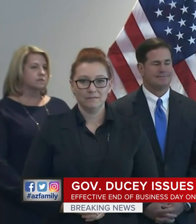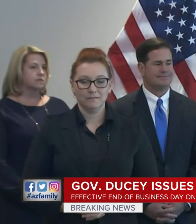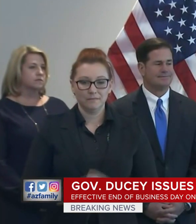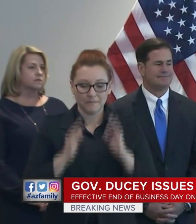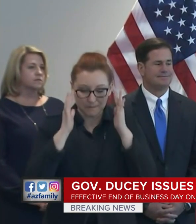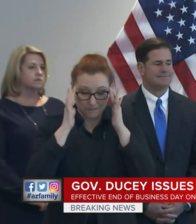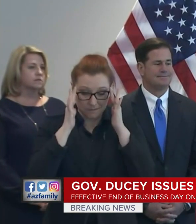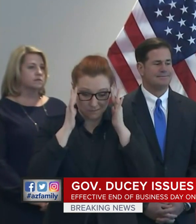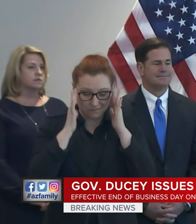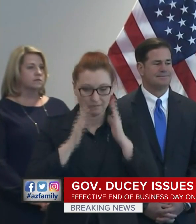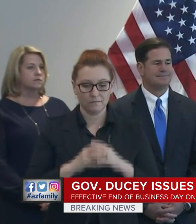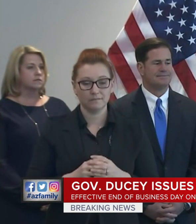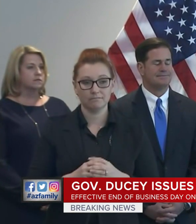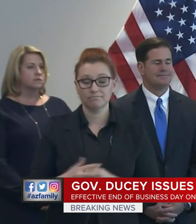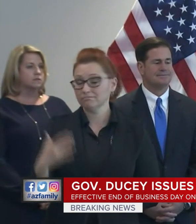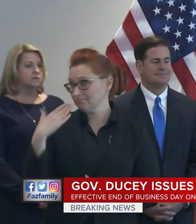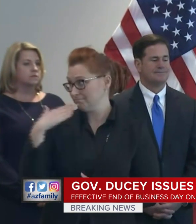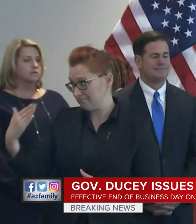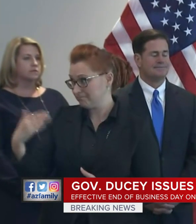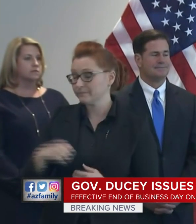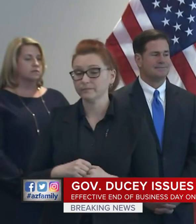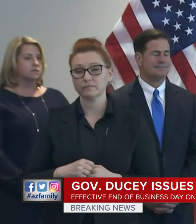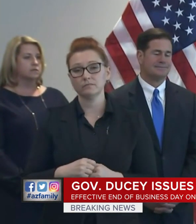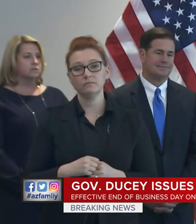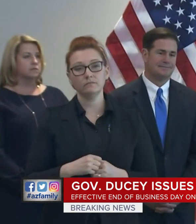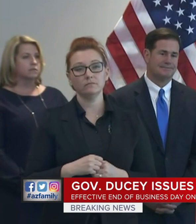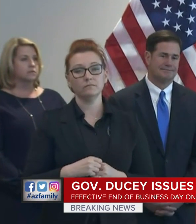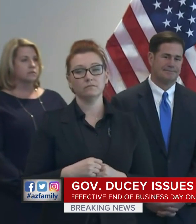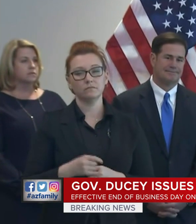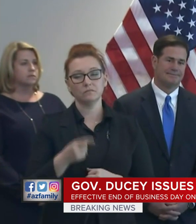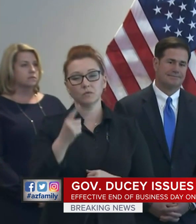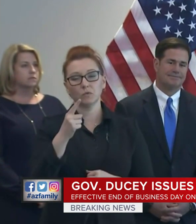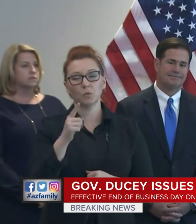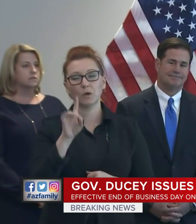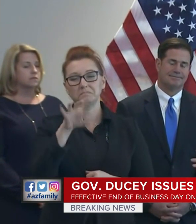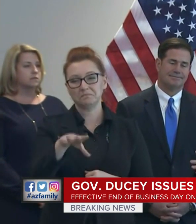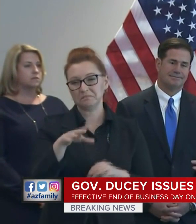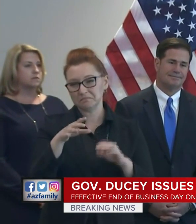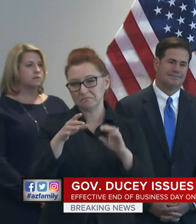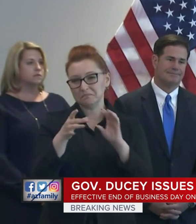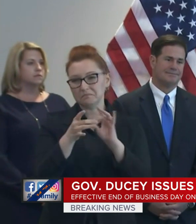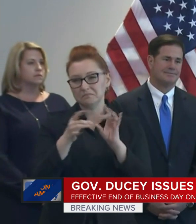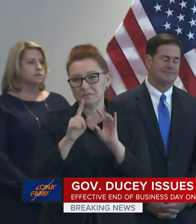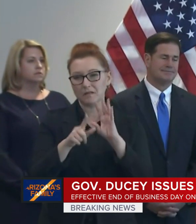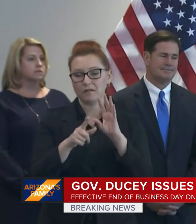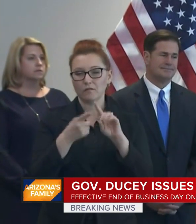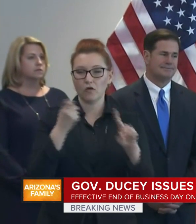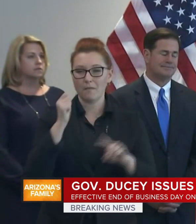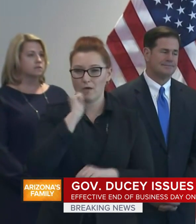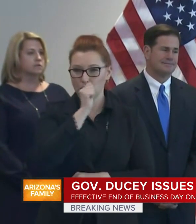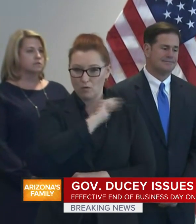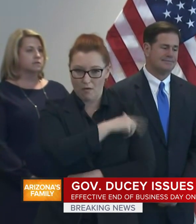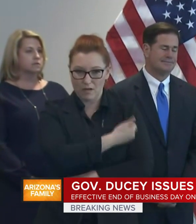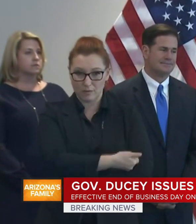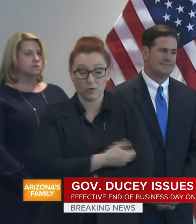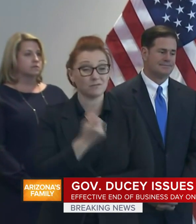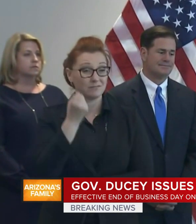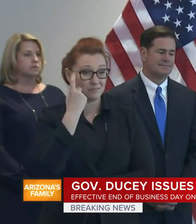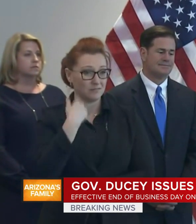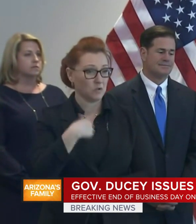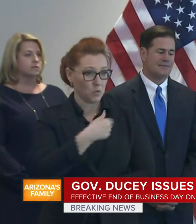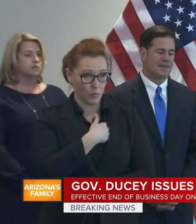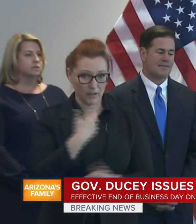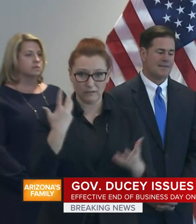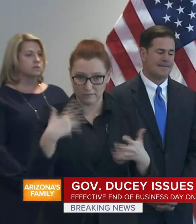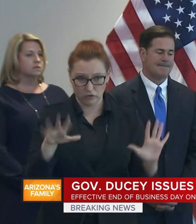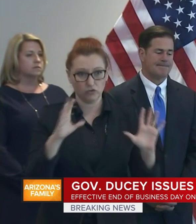Thank you, General McGuire. A note from Arizona hospitals. Arizona hospitals across the state are preparing for this